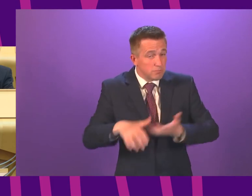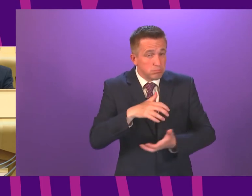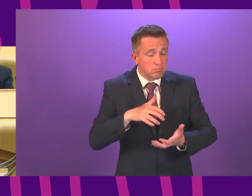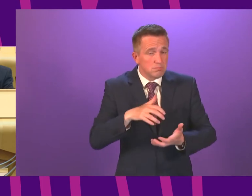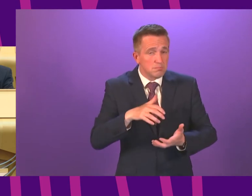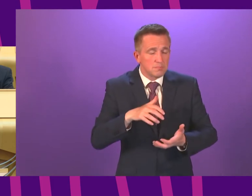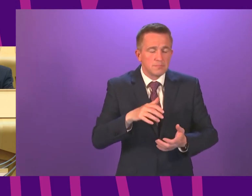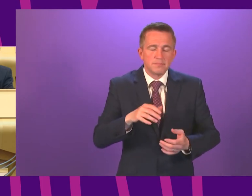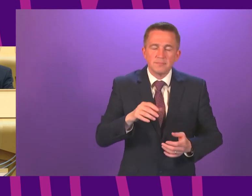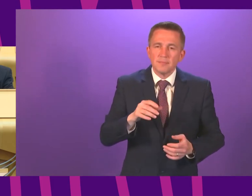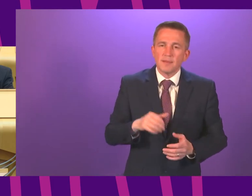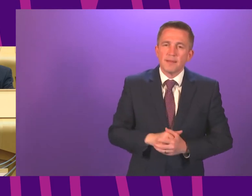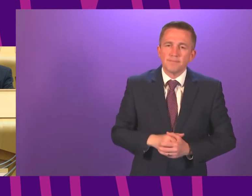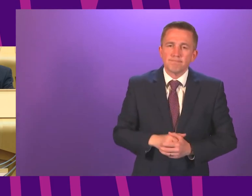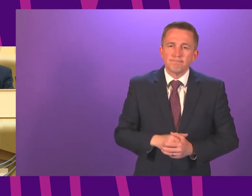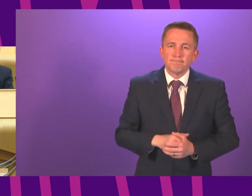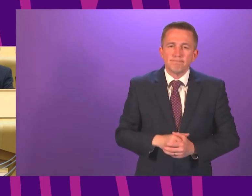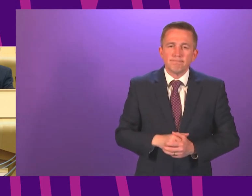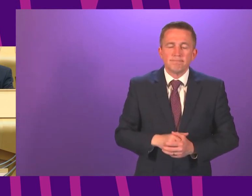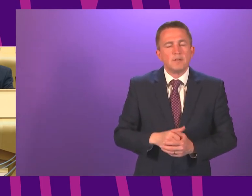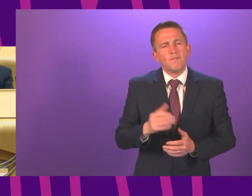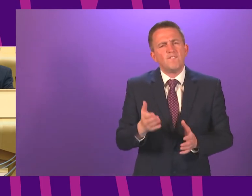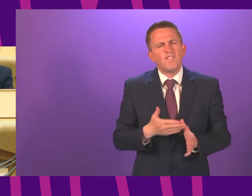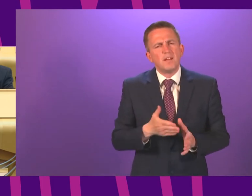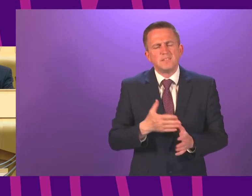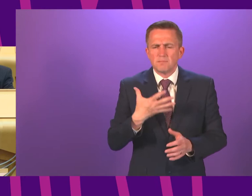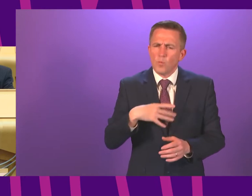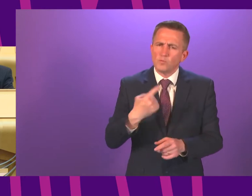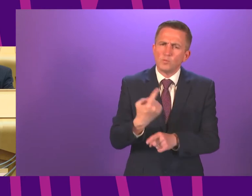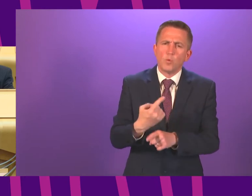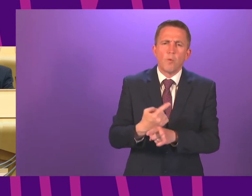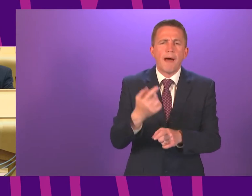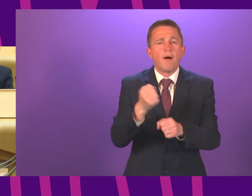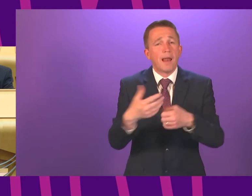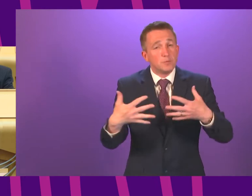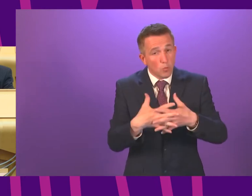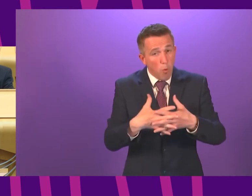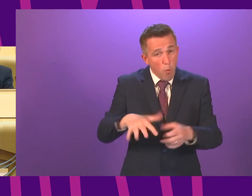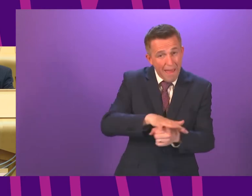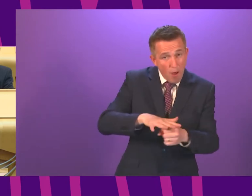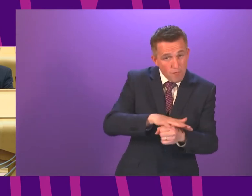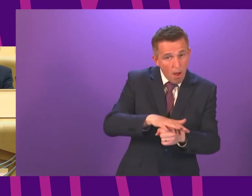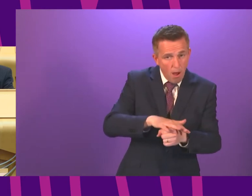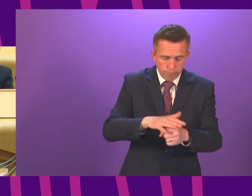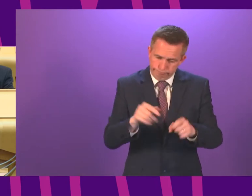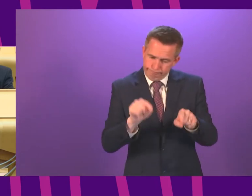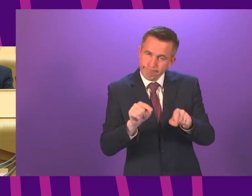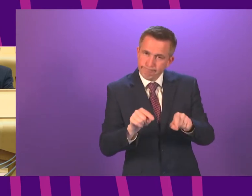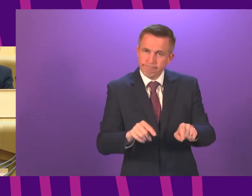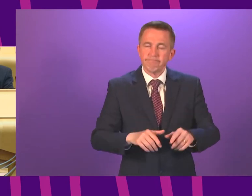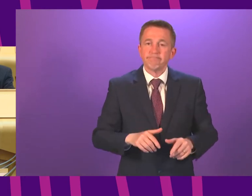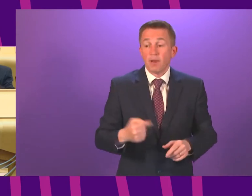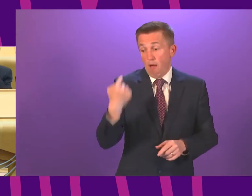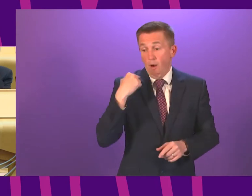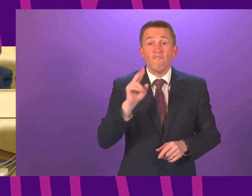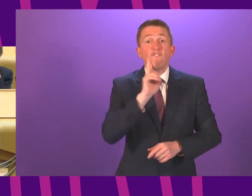decisions. And given that it has been in a unique situation for the past couple of weeks, I will talk about Glasgow first and separately. I reported